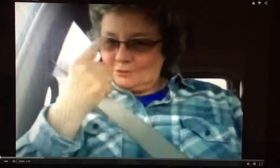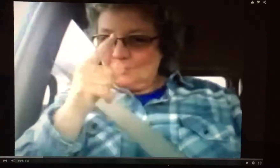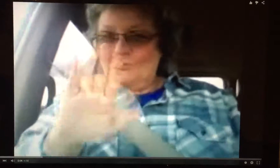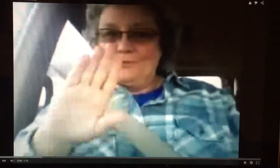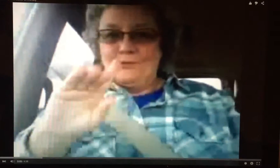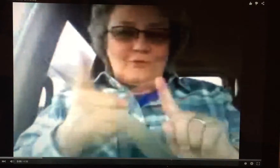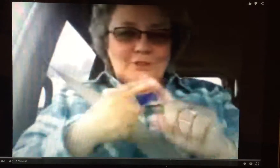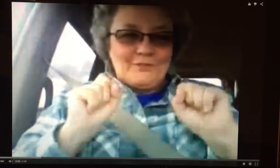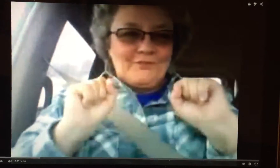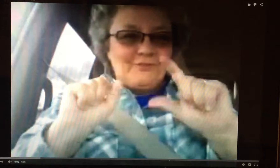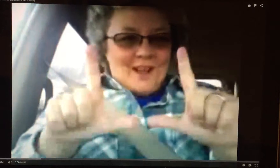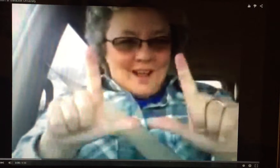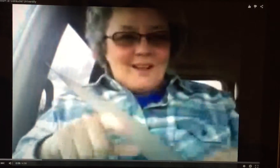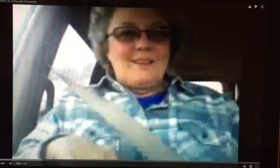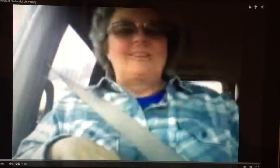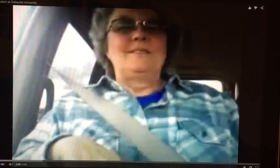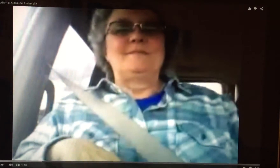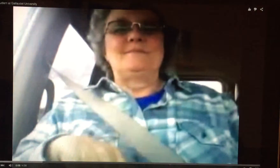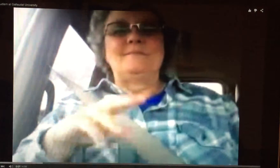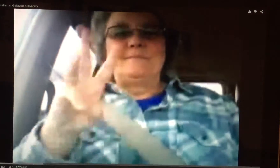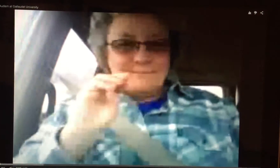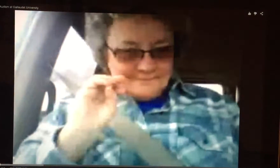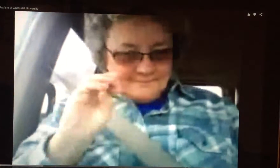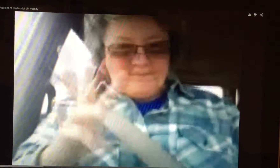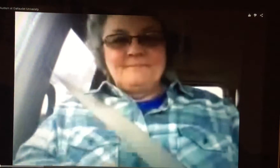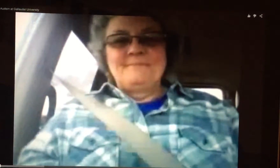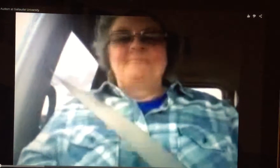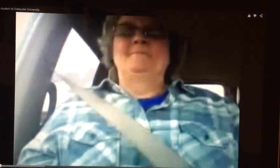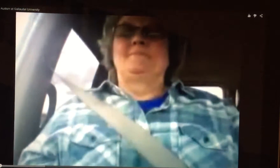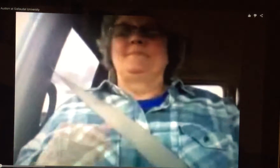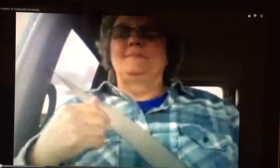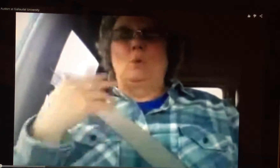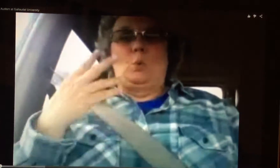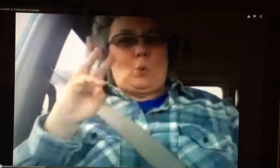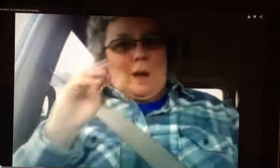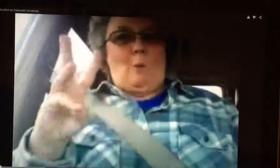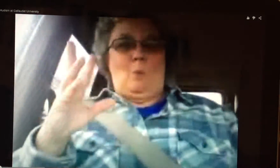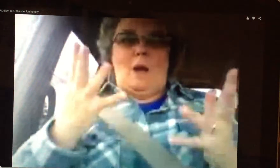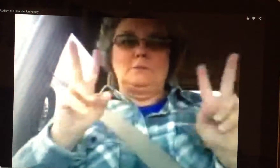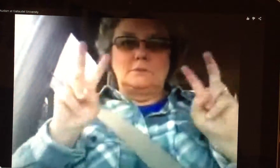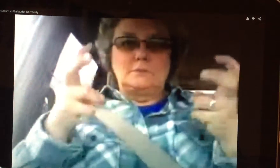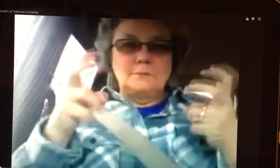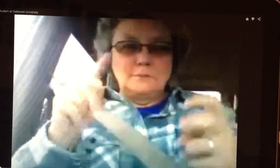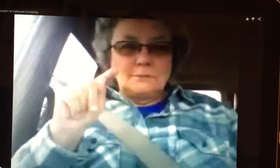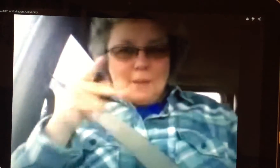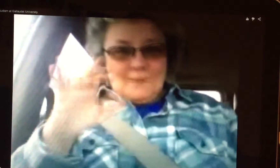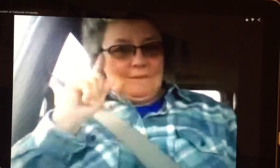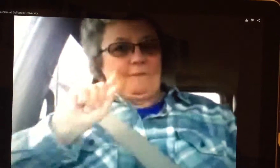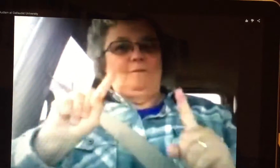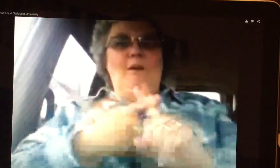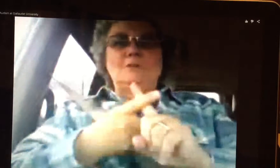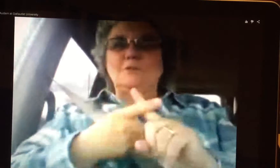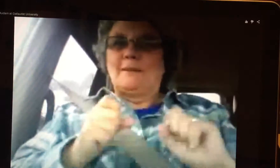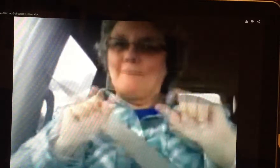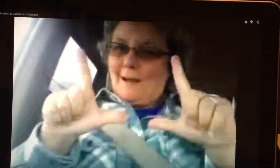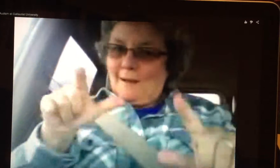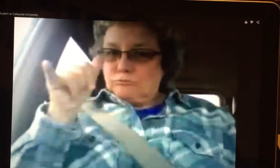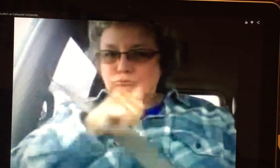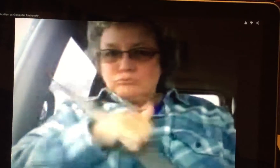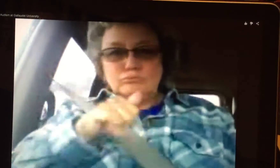hello welcome I heard that that was your first vlog wow that was that was a pretty hot topic for a